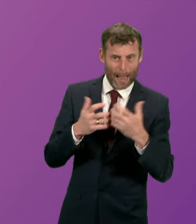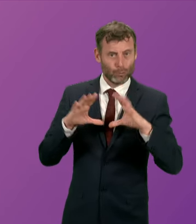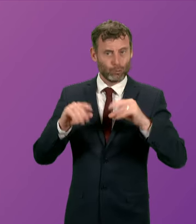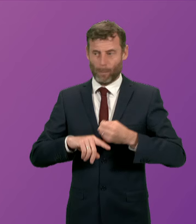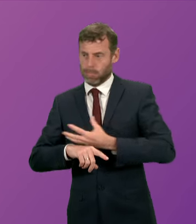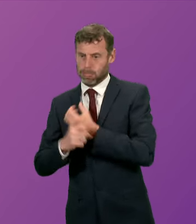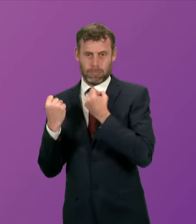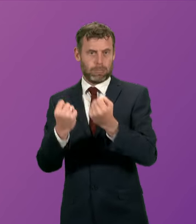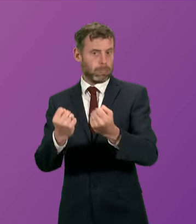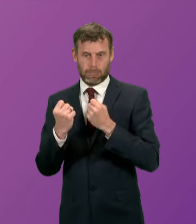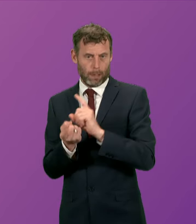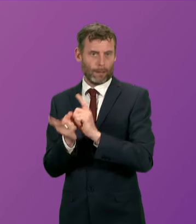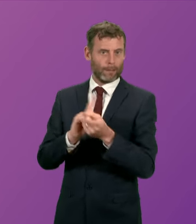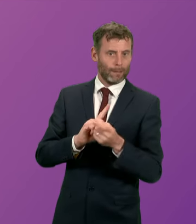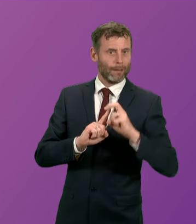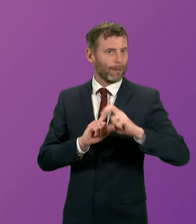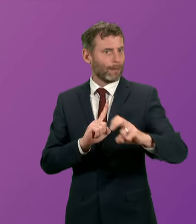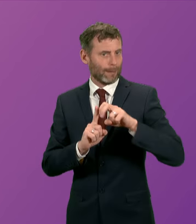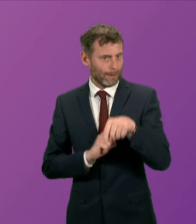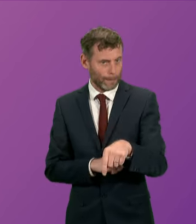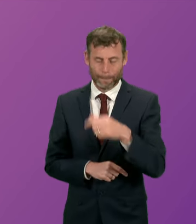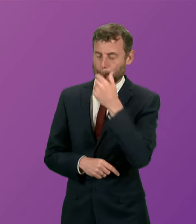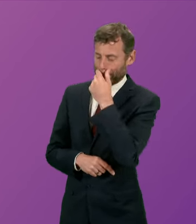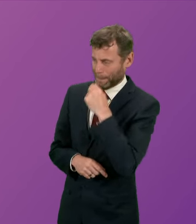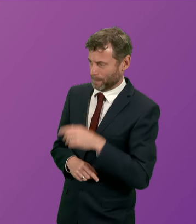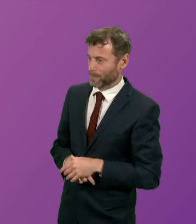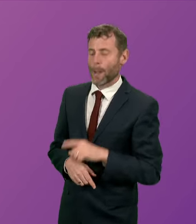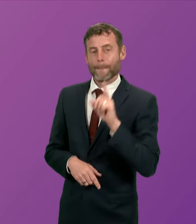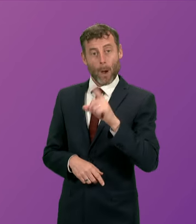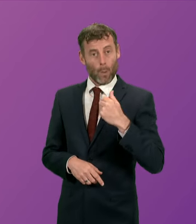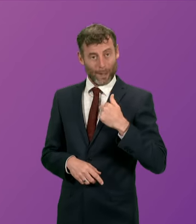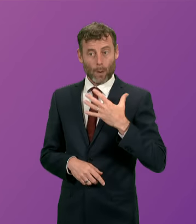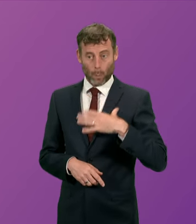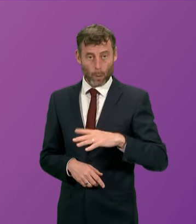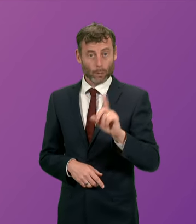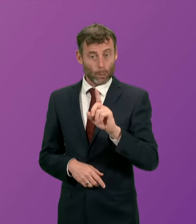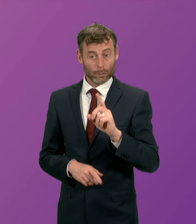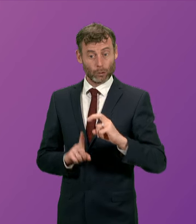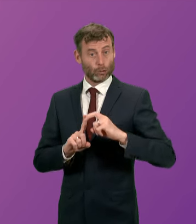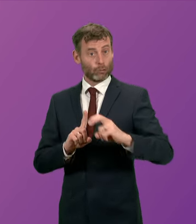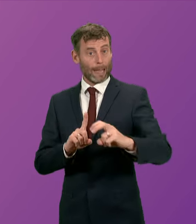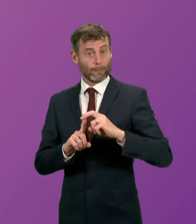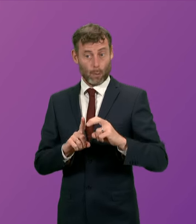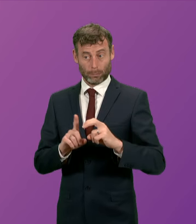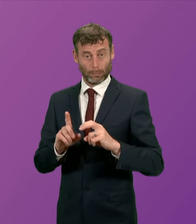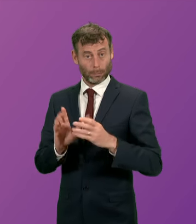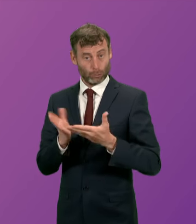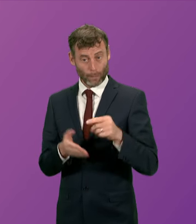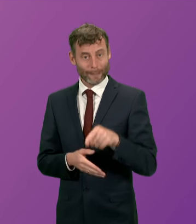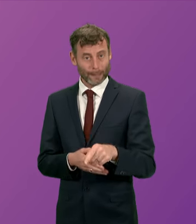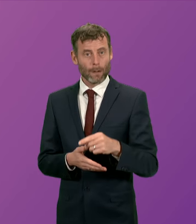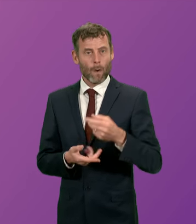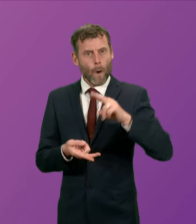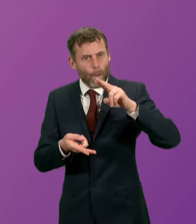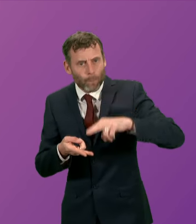a package of measures to make public transport more accessible available and affordable with the cost of transport more fairly